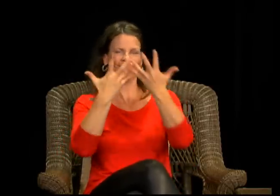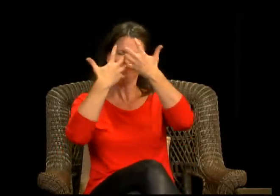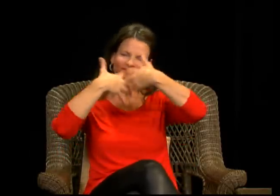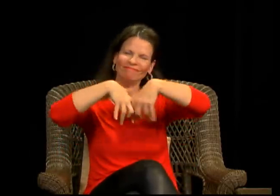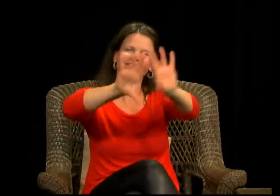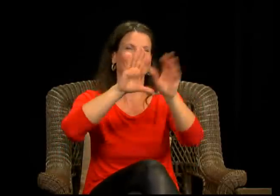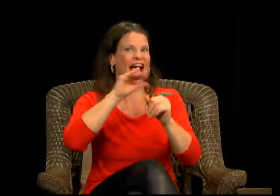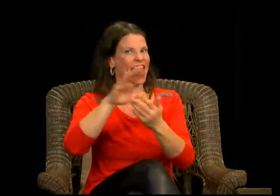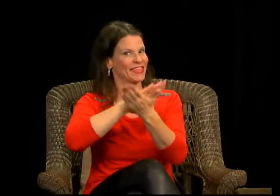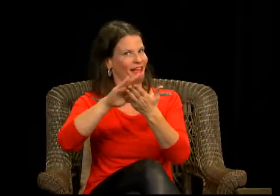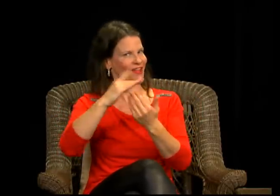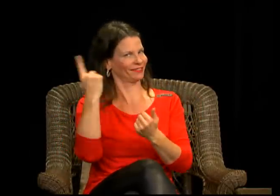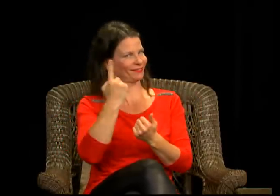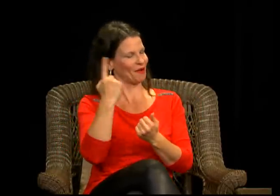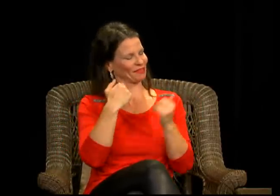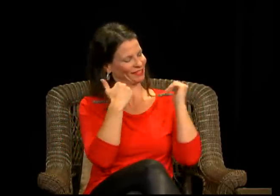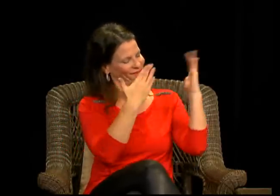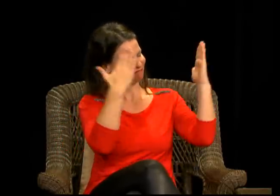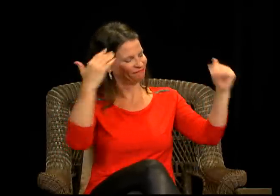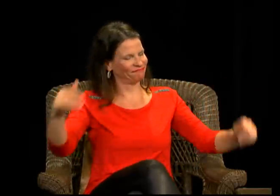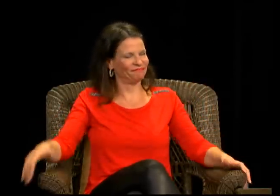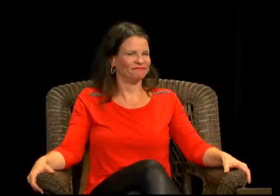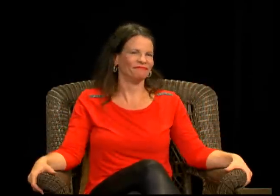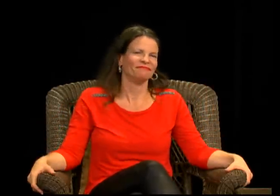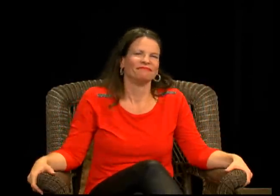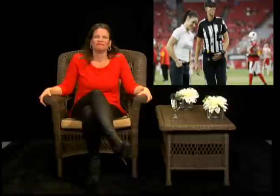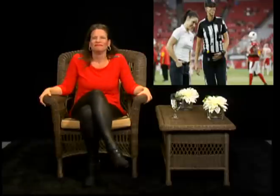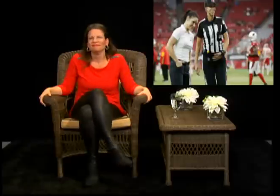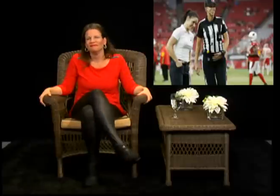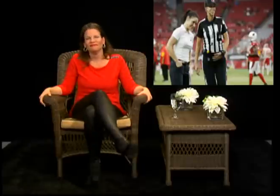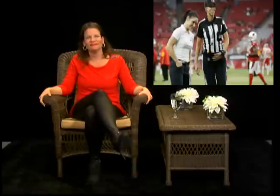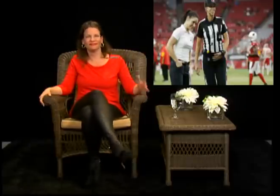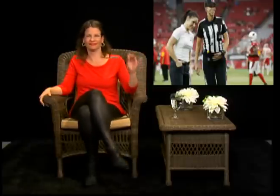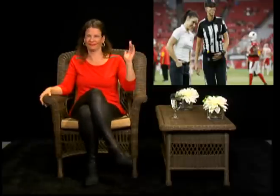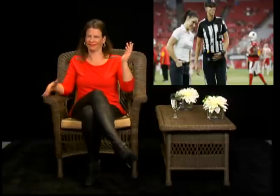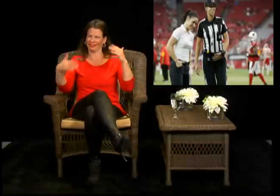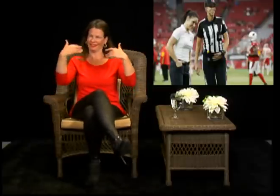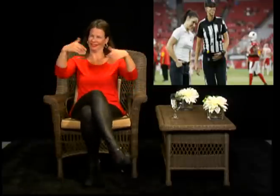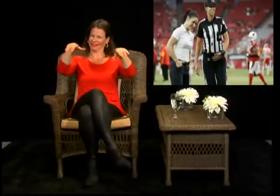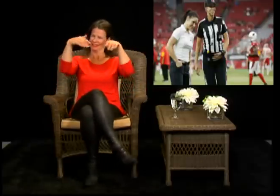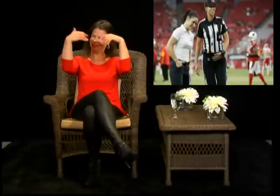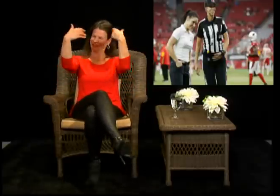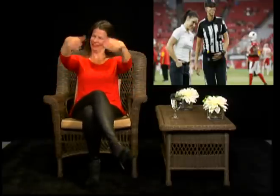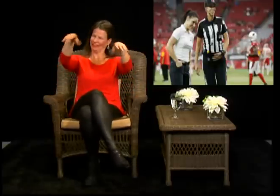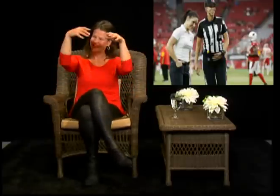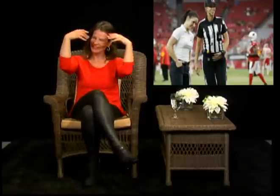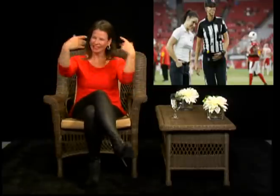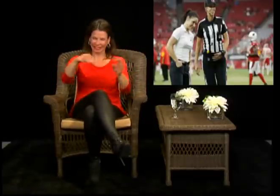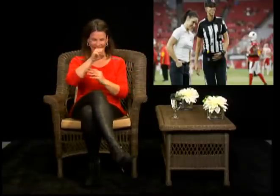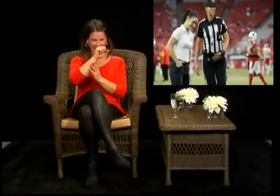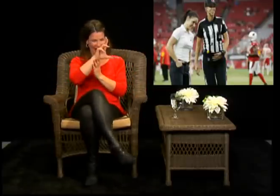the i'm so glad that the football coach of that team was supportive of her so i i'm i'm really inspired by that story